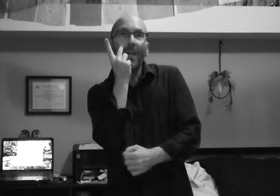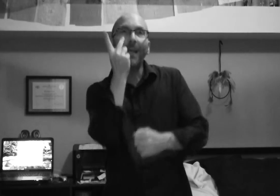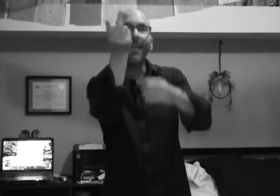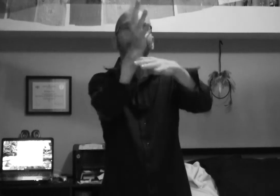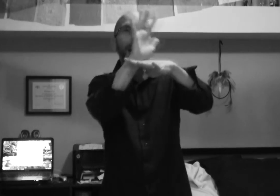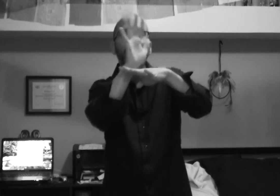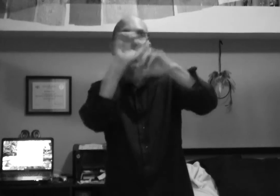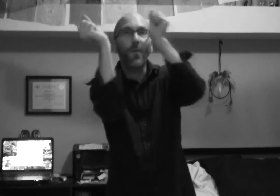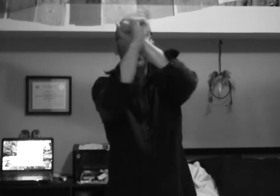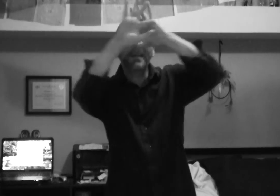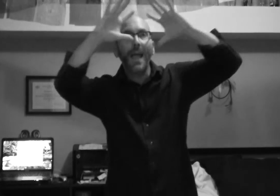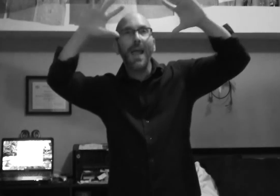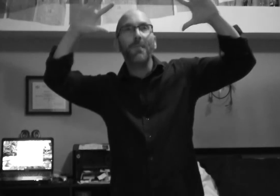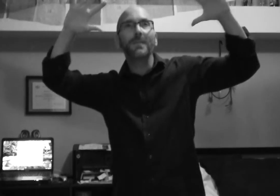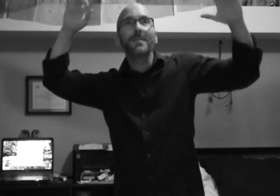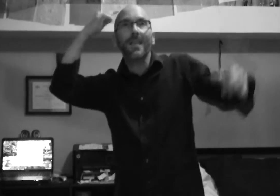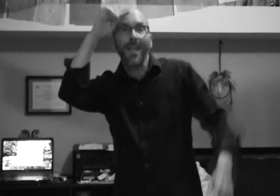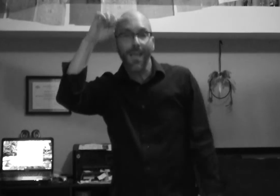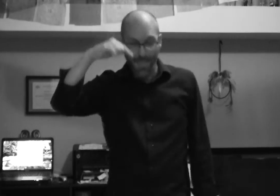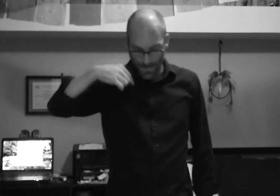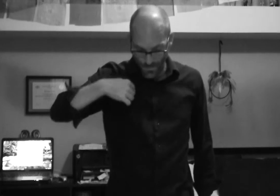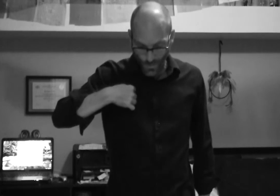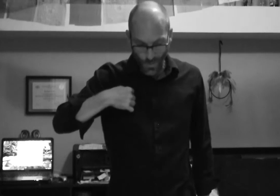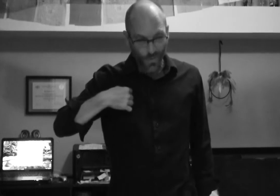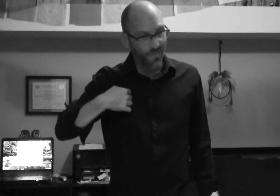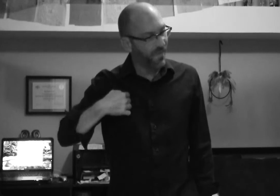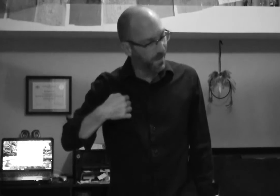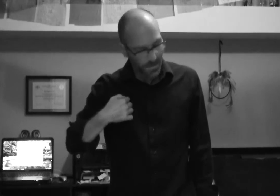like that only happens in the movies